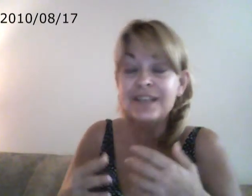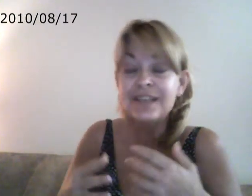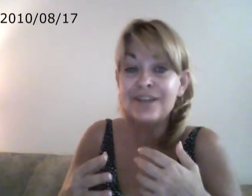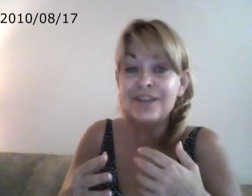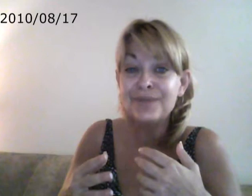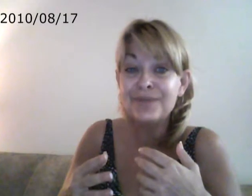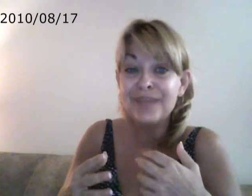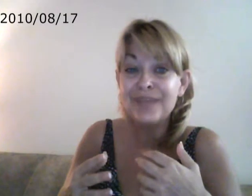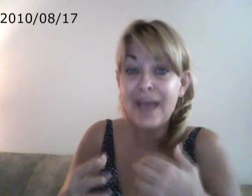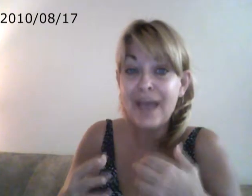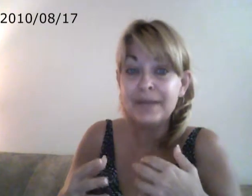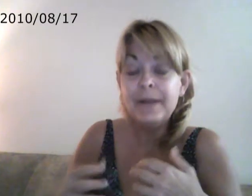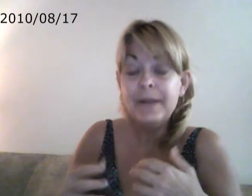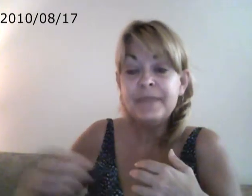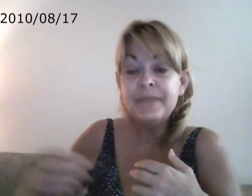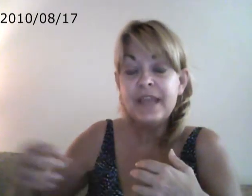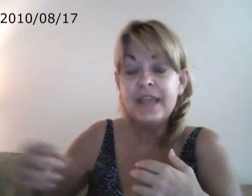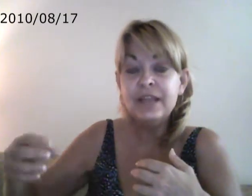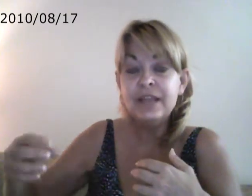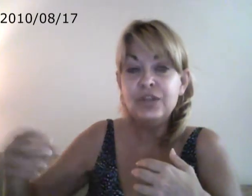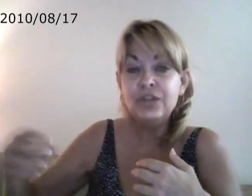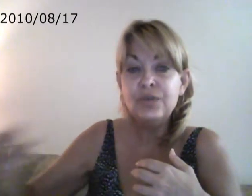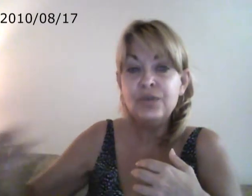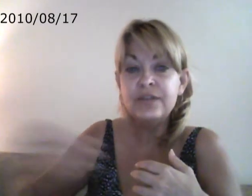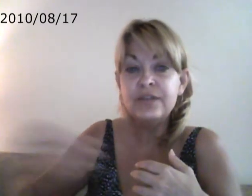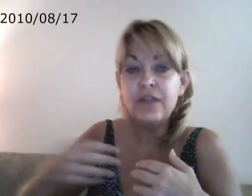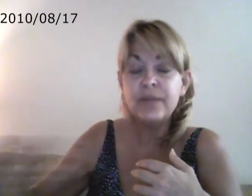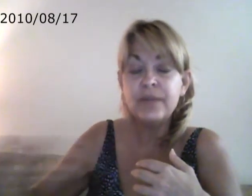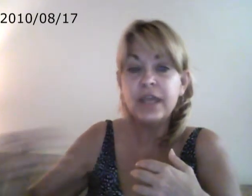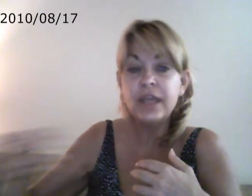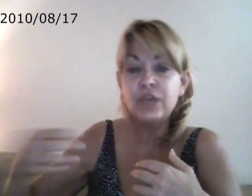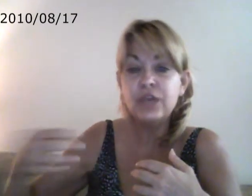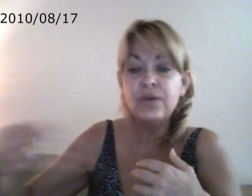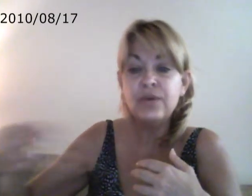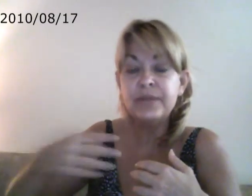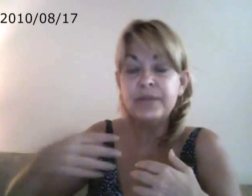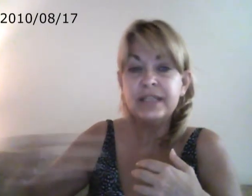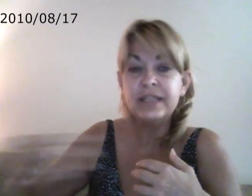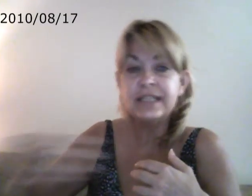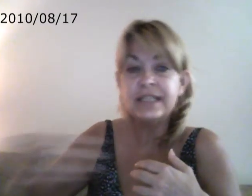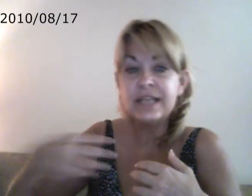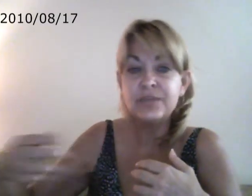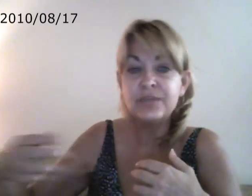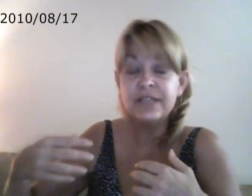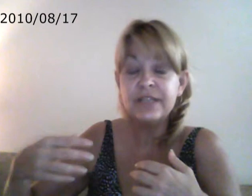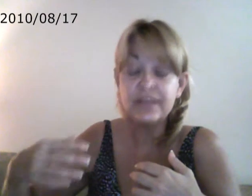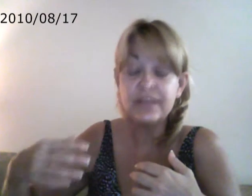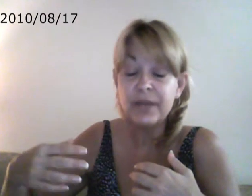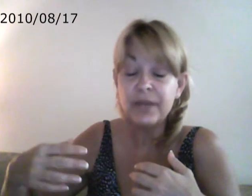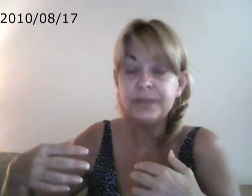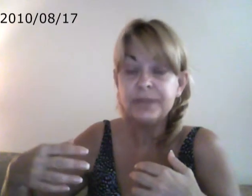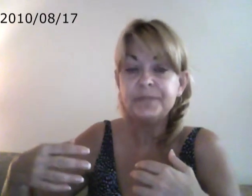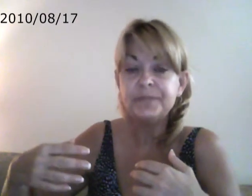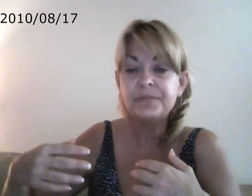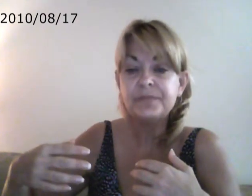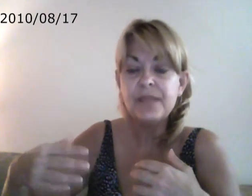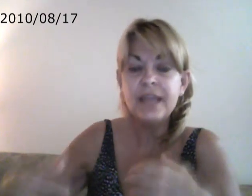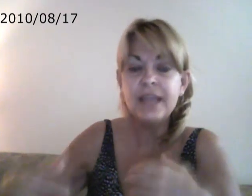that child really, really happy, then you are developing your ability to send and receive as a parent. And the